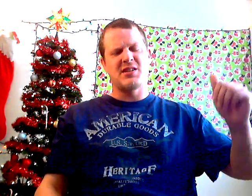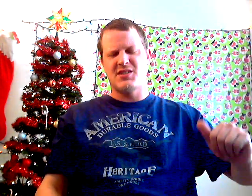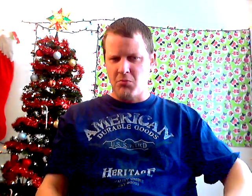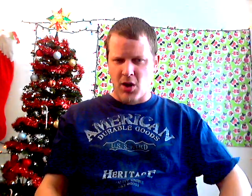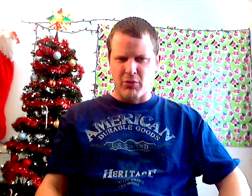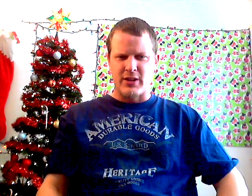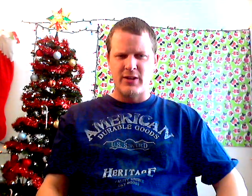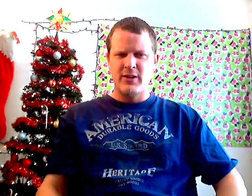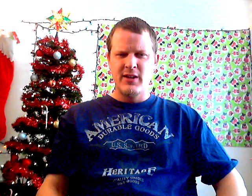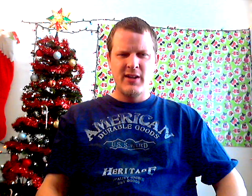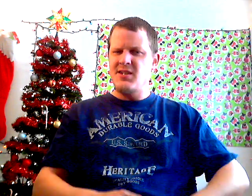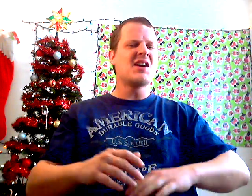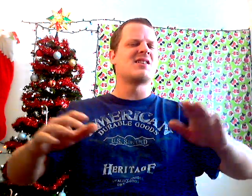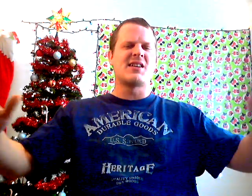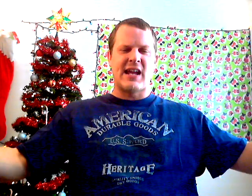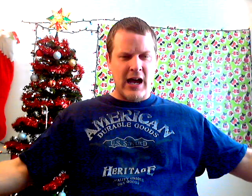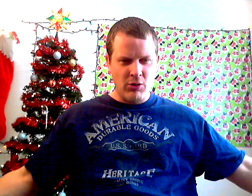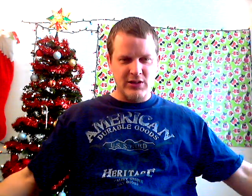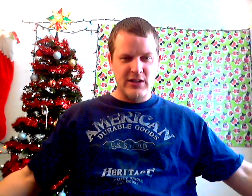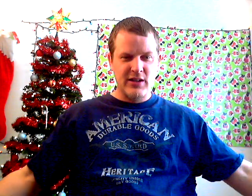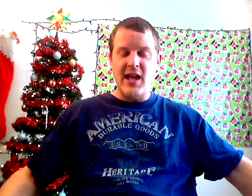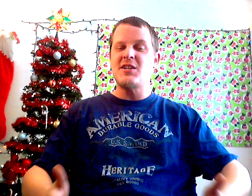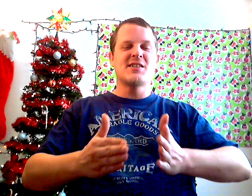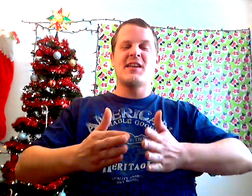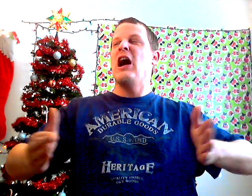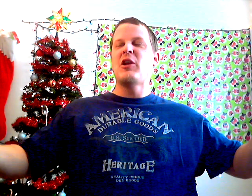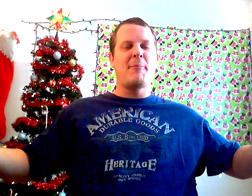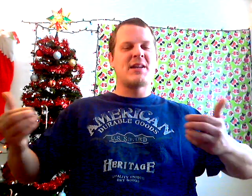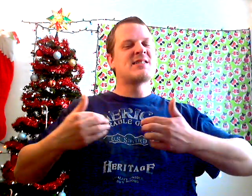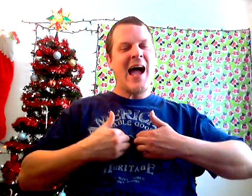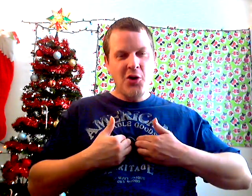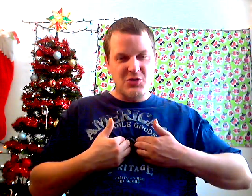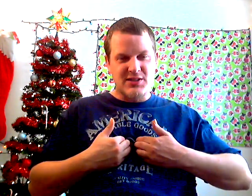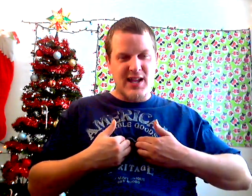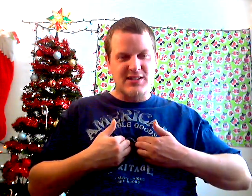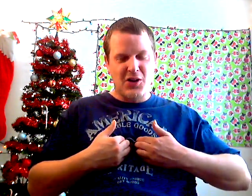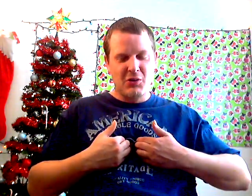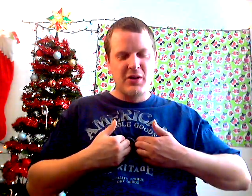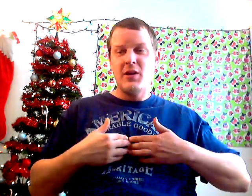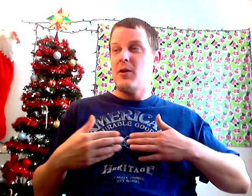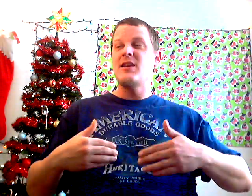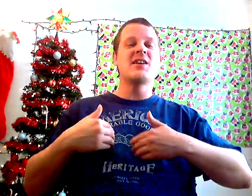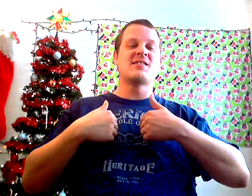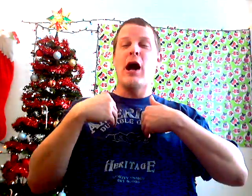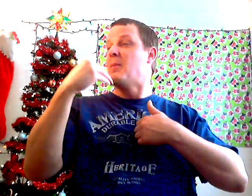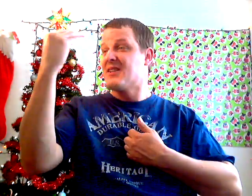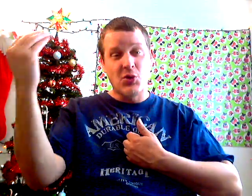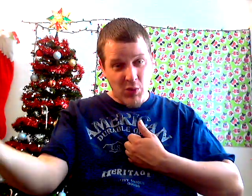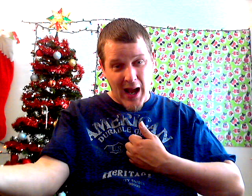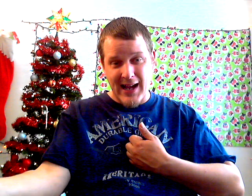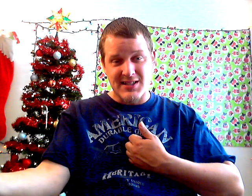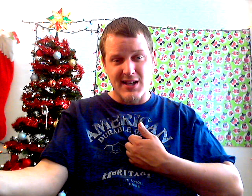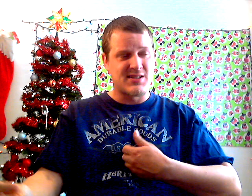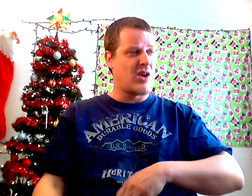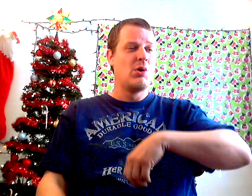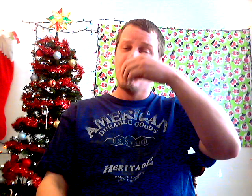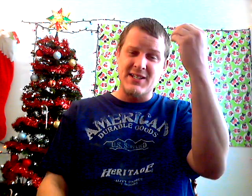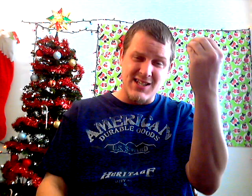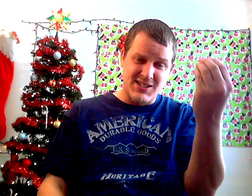him as Samoan. He doesn't count. And he doesn't count not because I don't say so. He doesn't count because the Rock says so. Because the